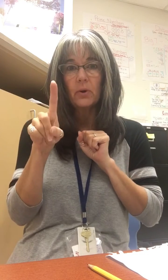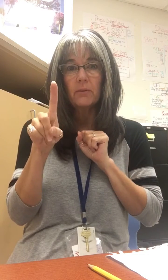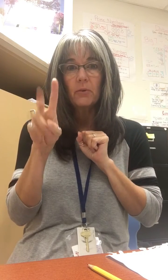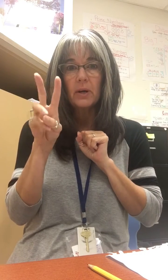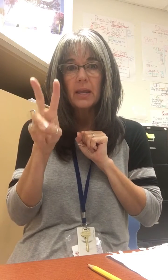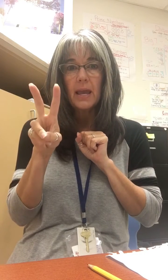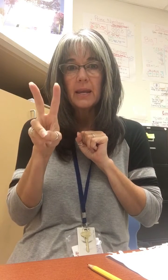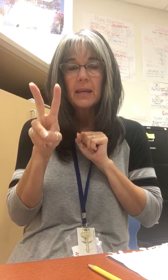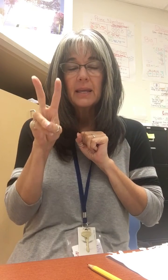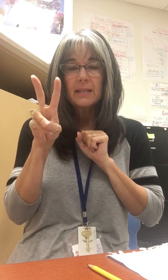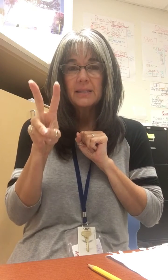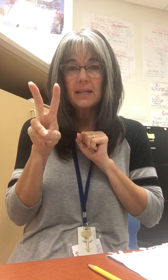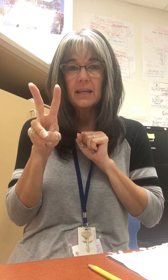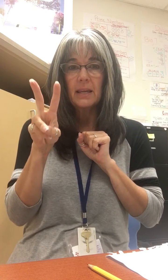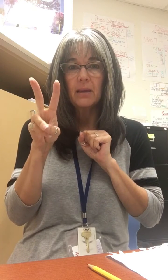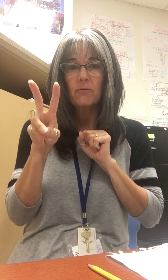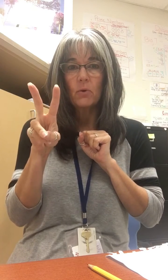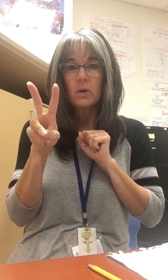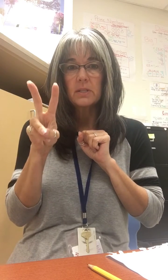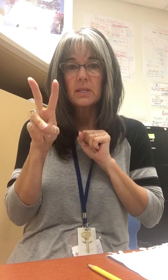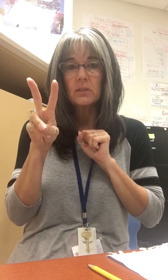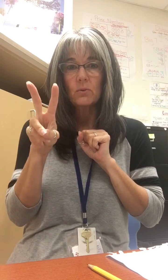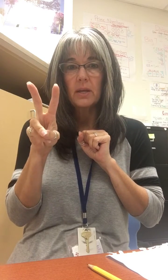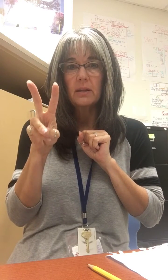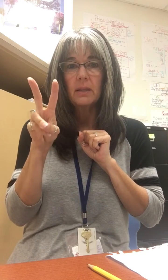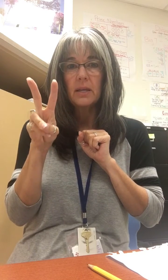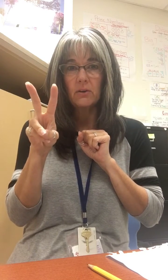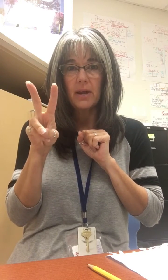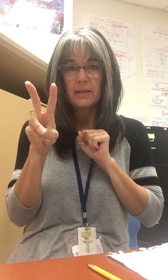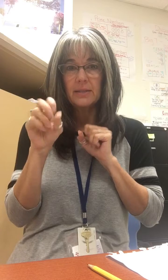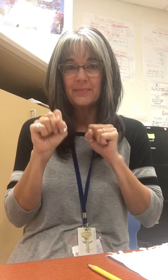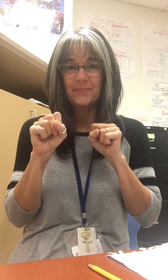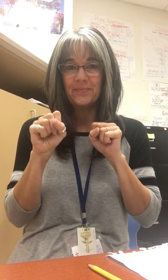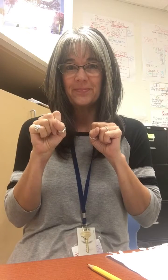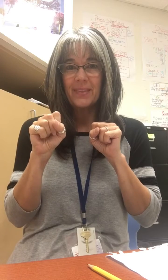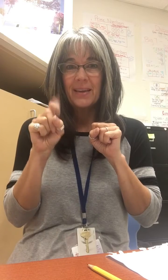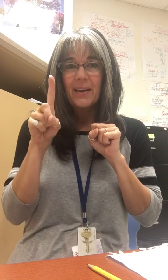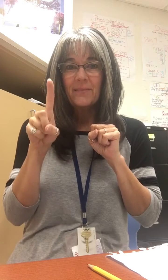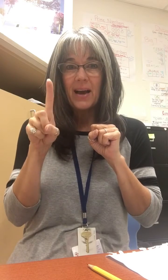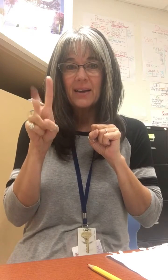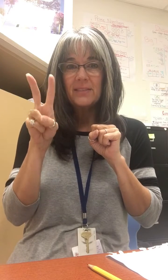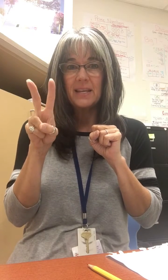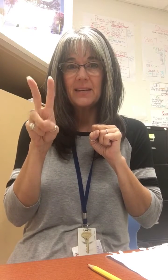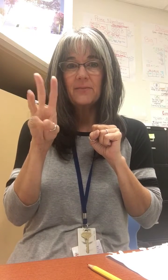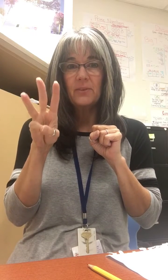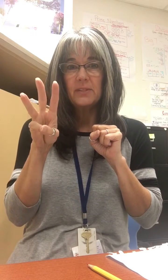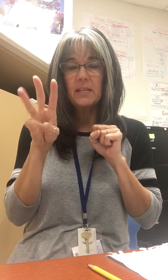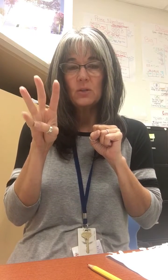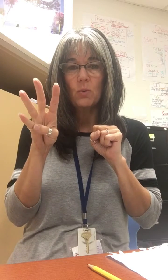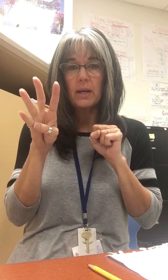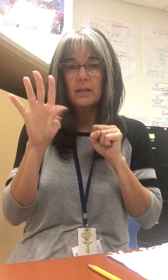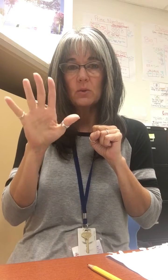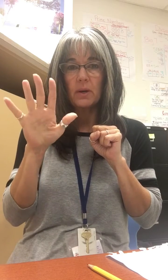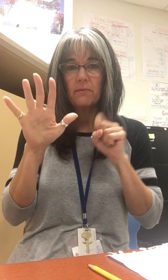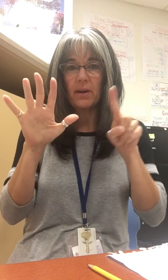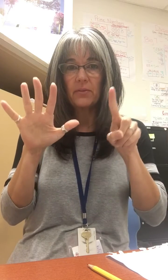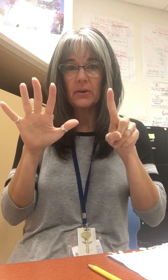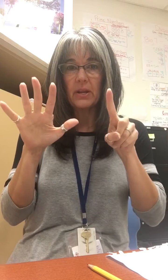and 48. Singing fours is really great. 5, 10, 15, 20, 25, 30,